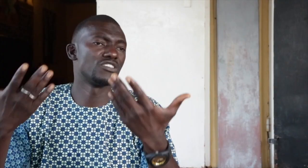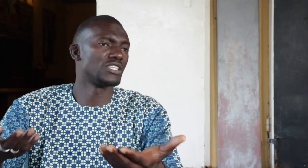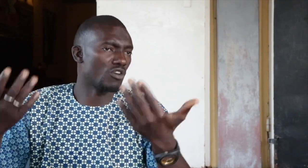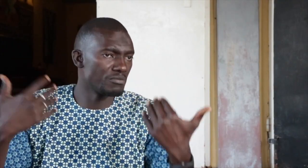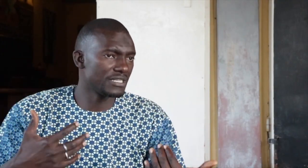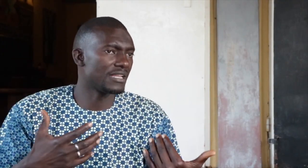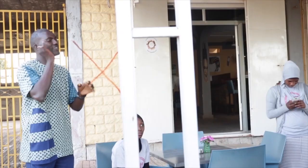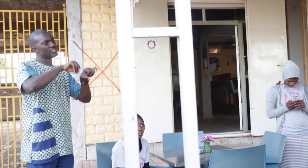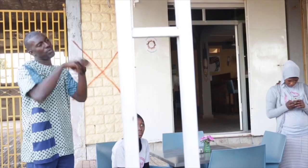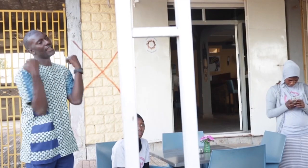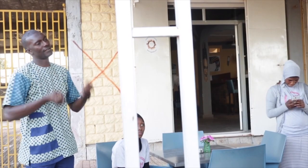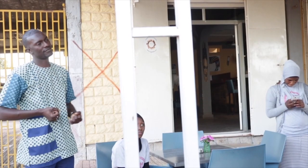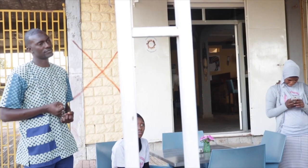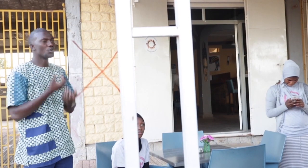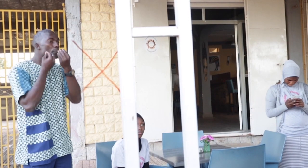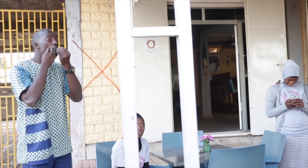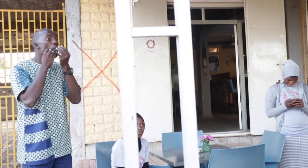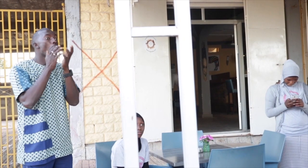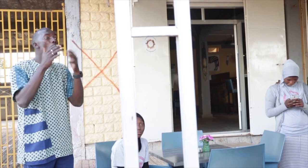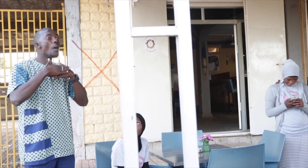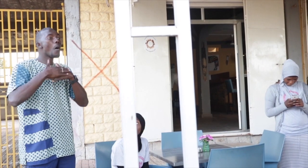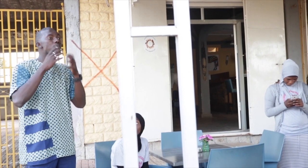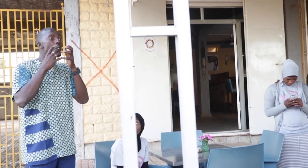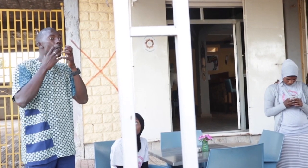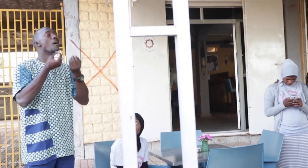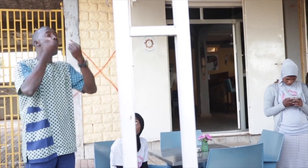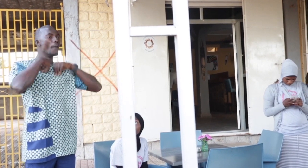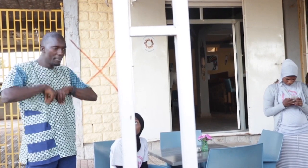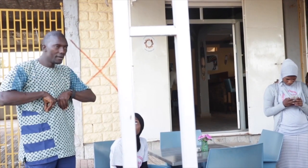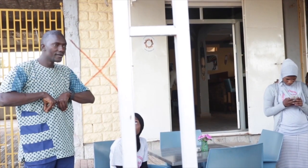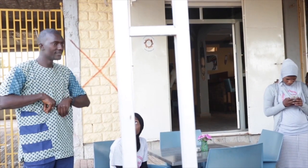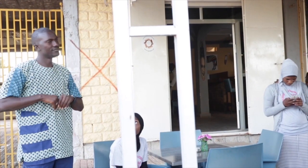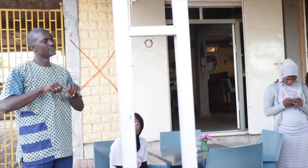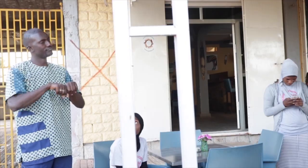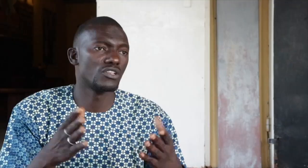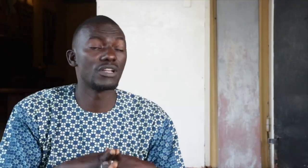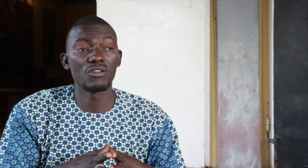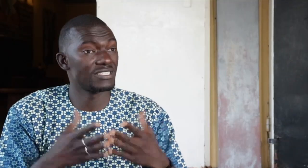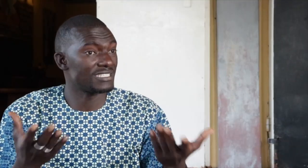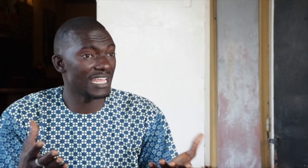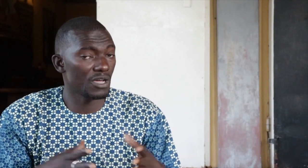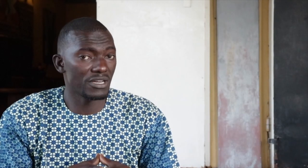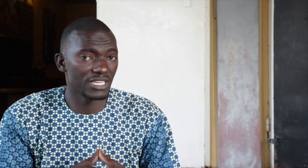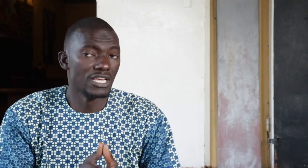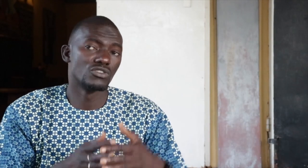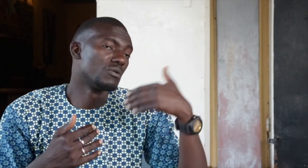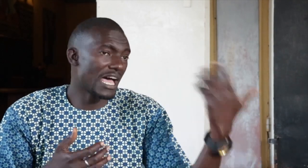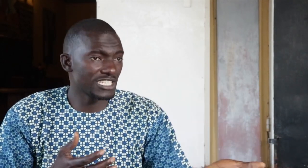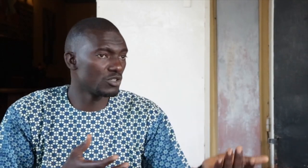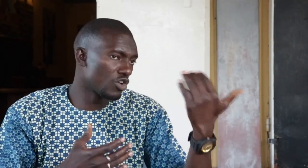facilitator comes in, I will be asked to come and provide interpreter service for them. Because normally, most of the time, these facilitators, they don't understand sign language. So they will ask me to